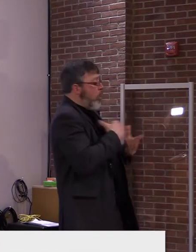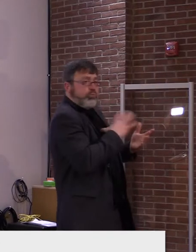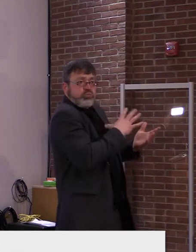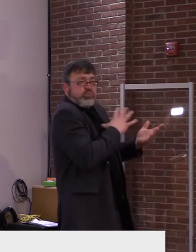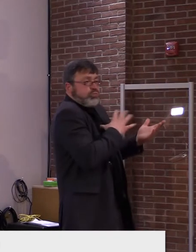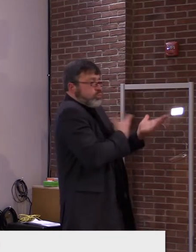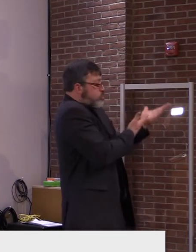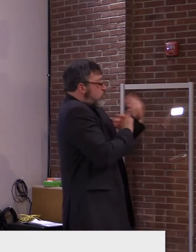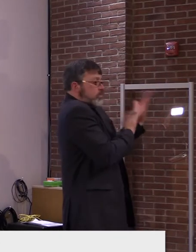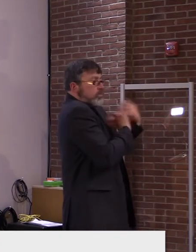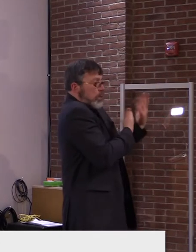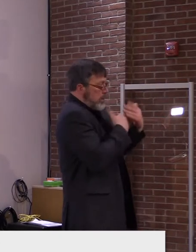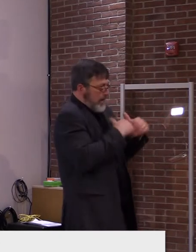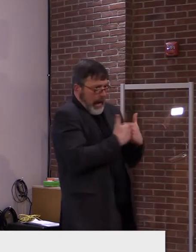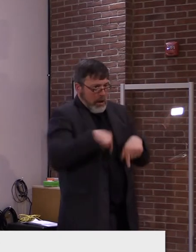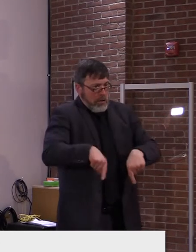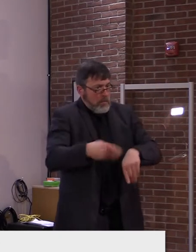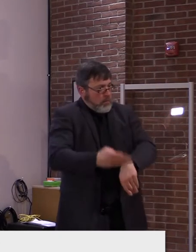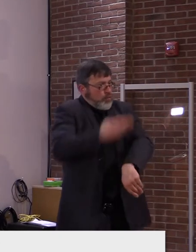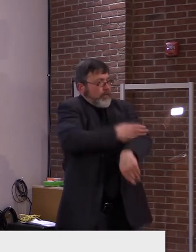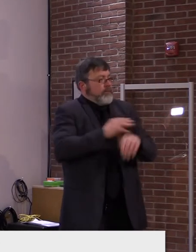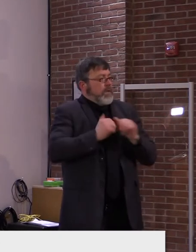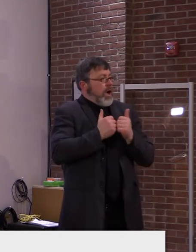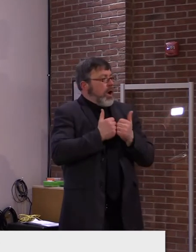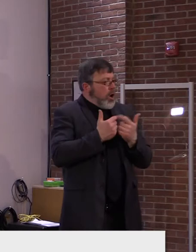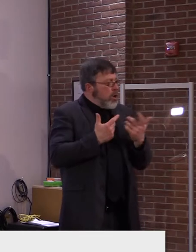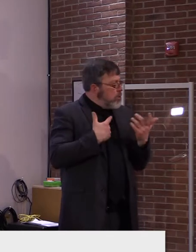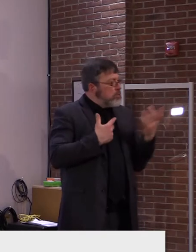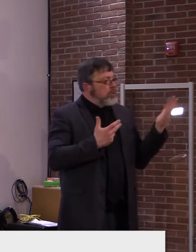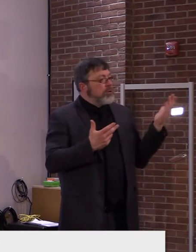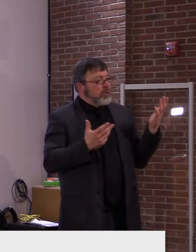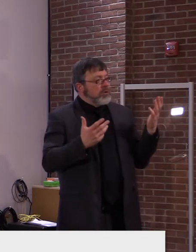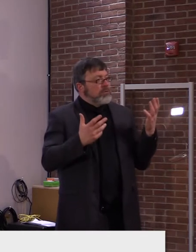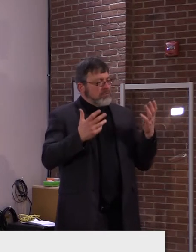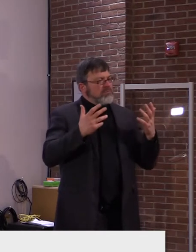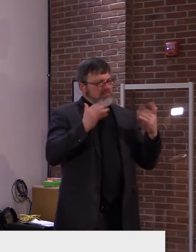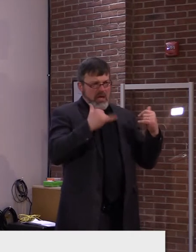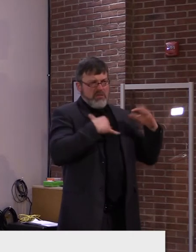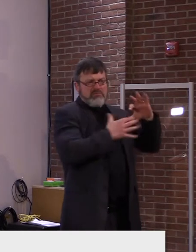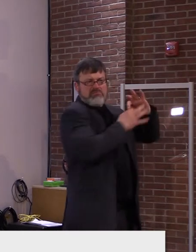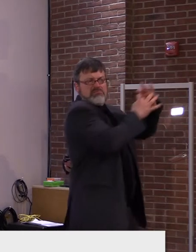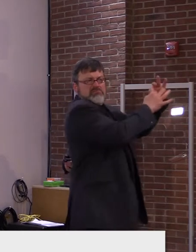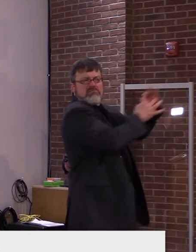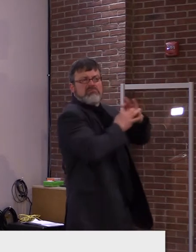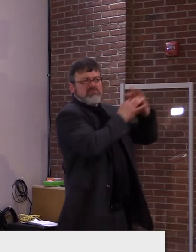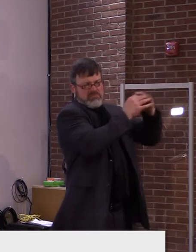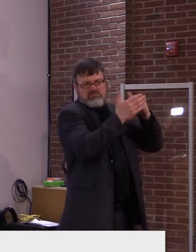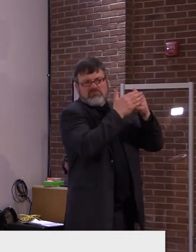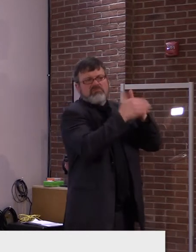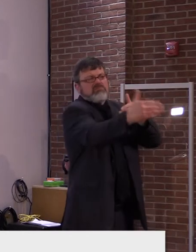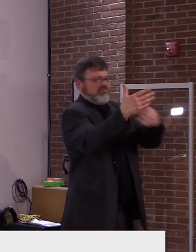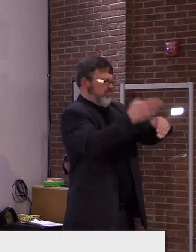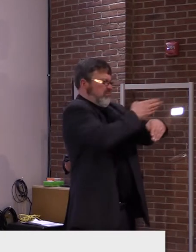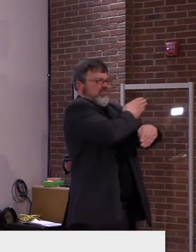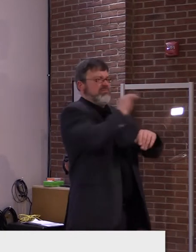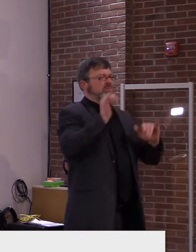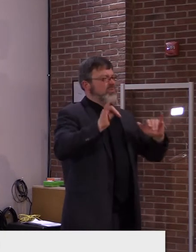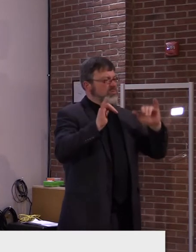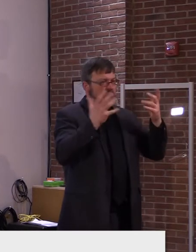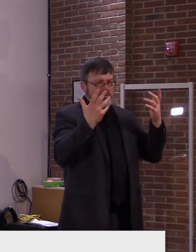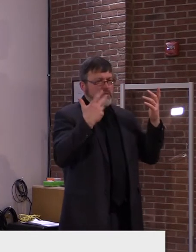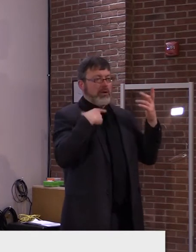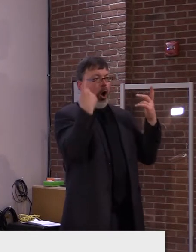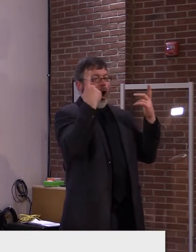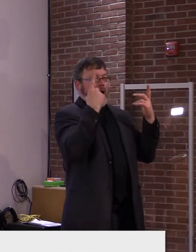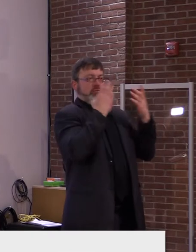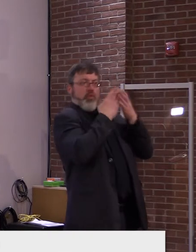open to. So we'll, we'll continue to, um, you know, partner with, with folks at the national level to improve, uh, what we've done and also